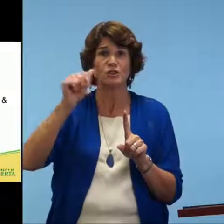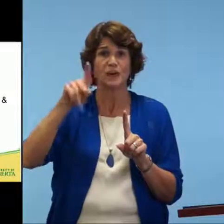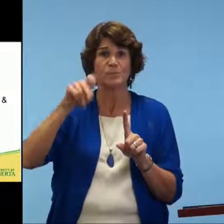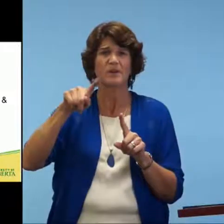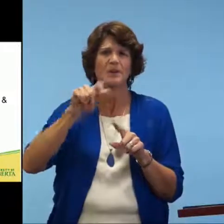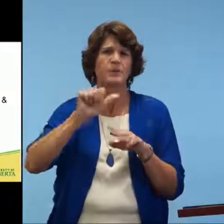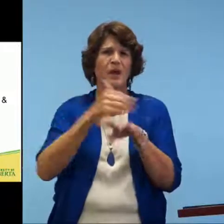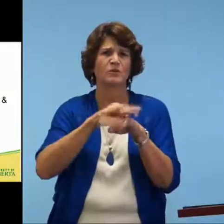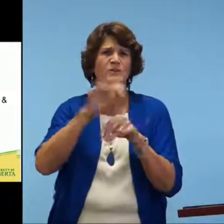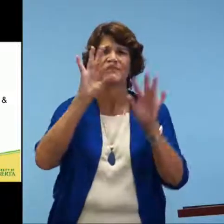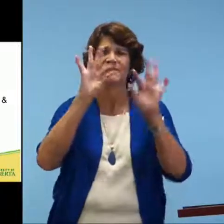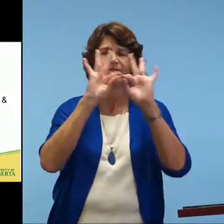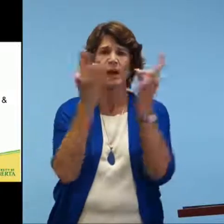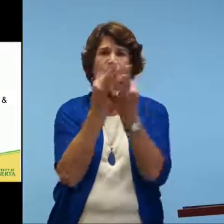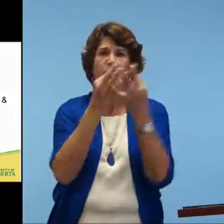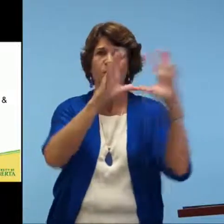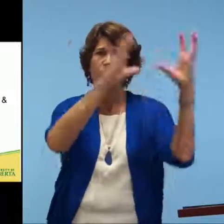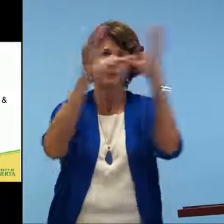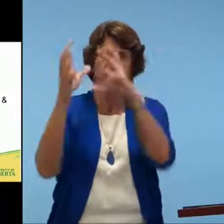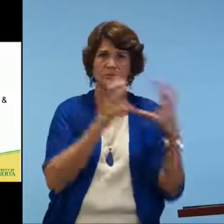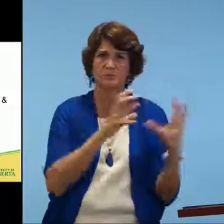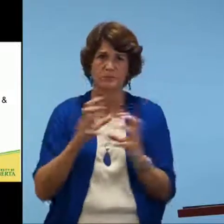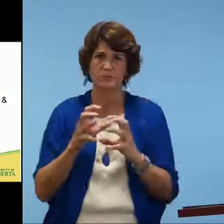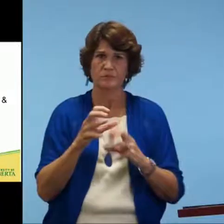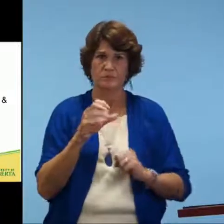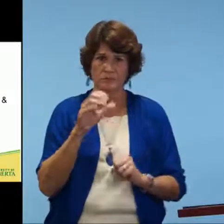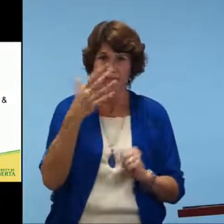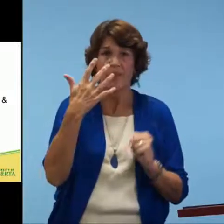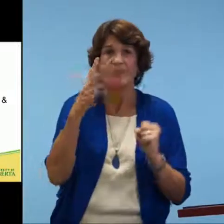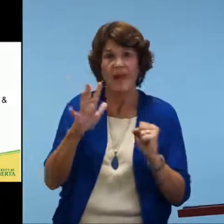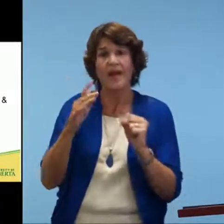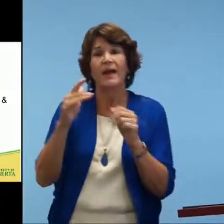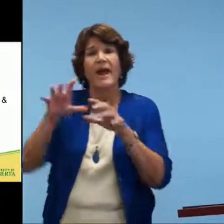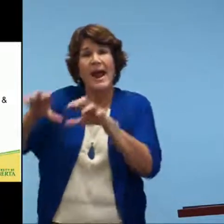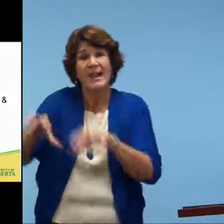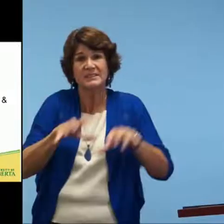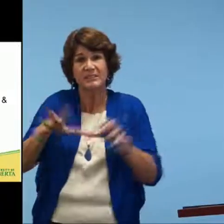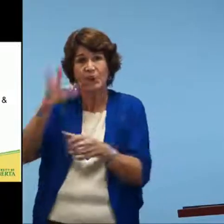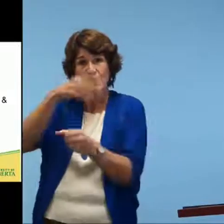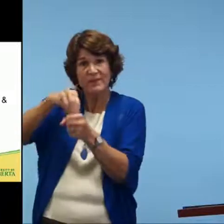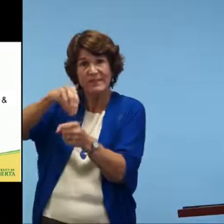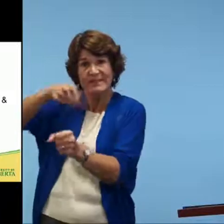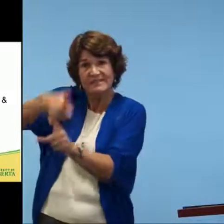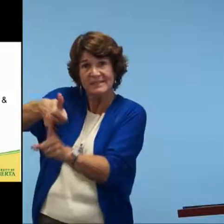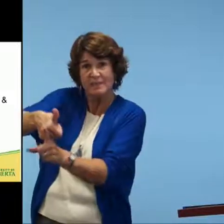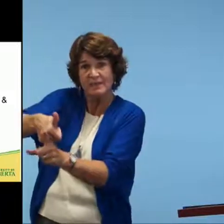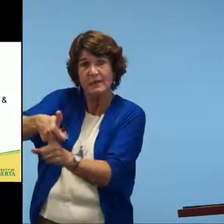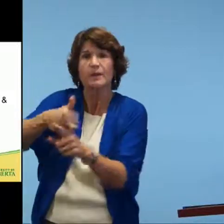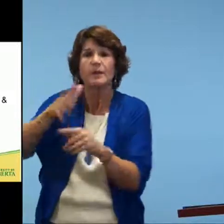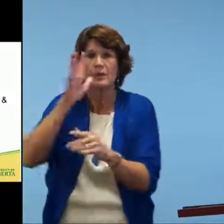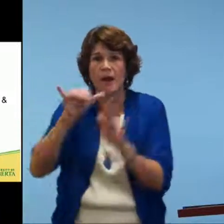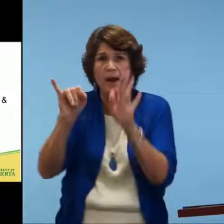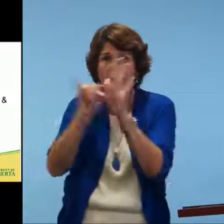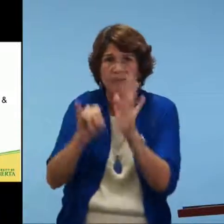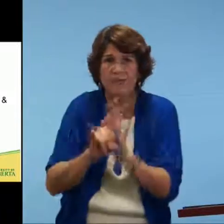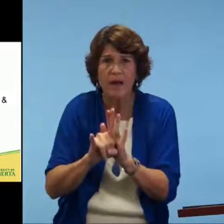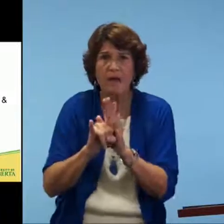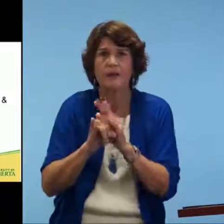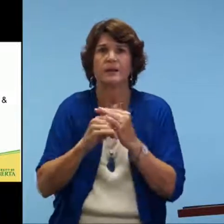Right, so Find My Handshapes is based on the family of signs, or handshapes for me, and then within themselves,